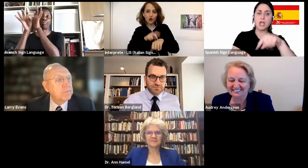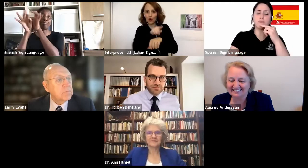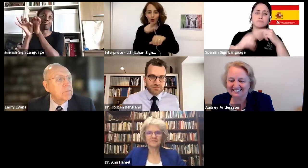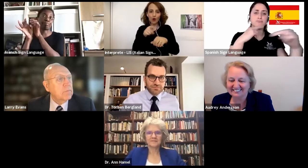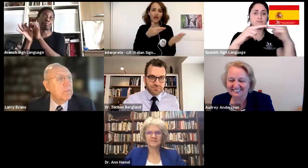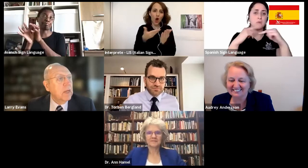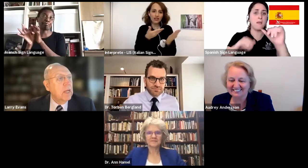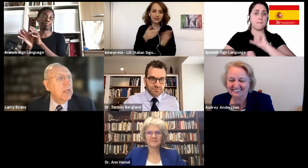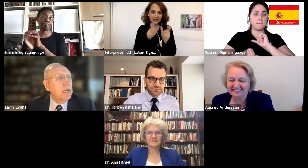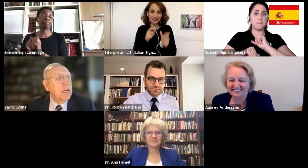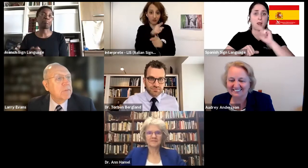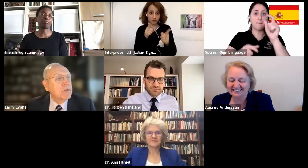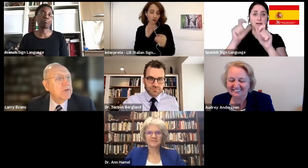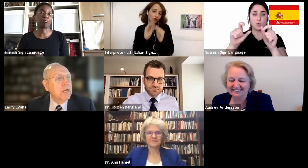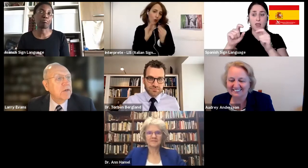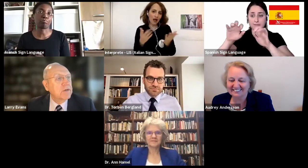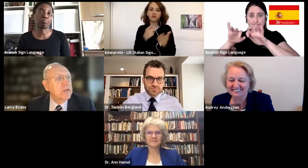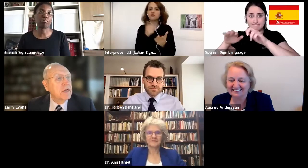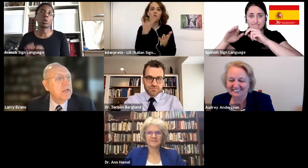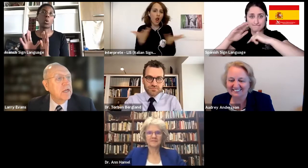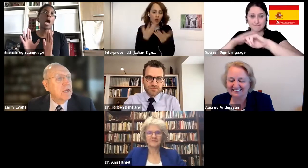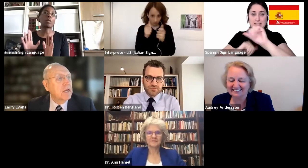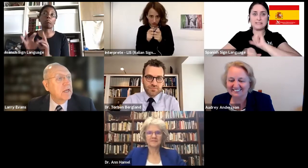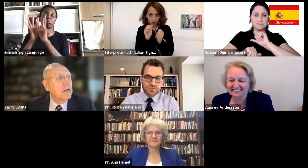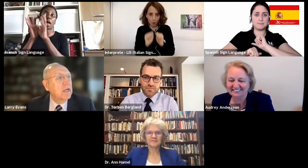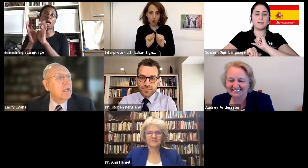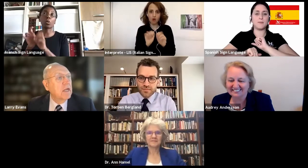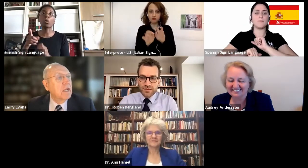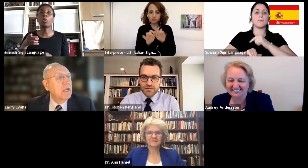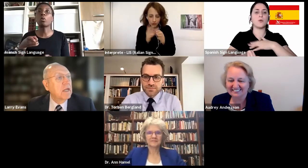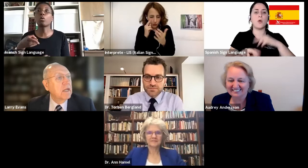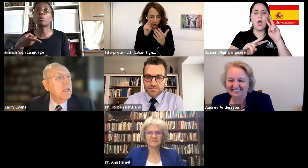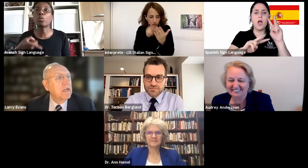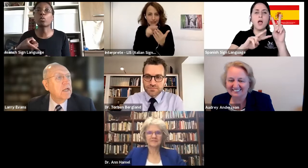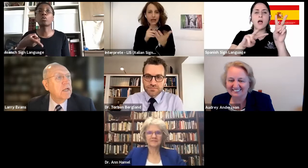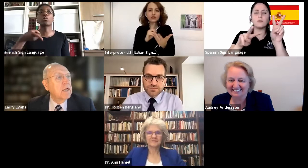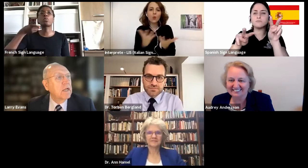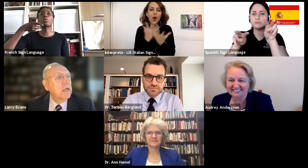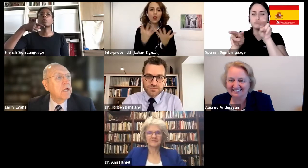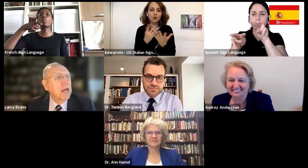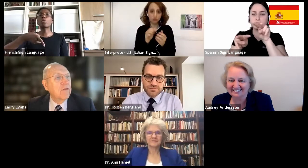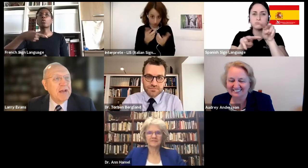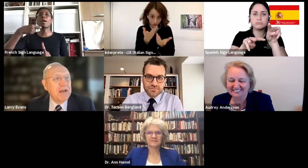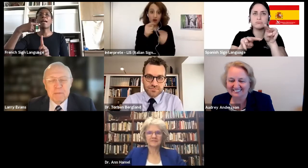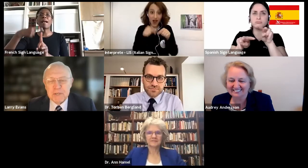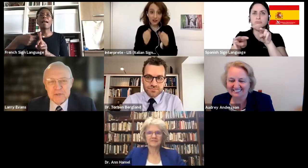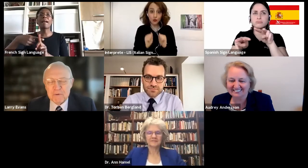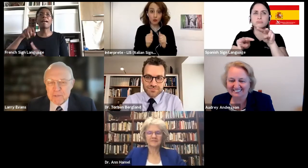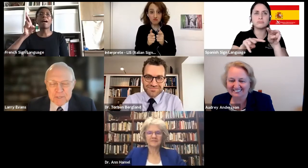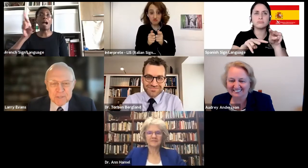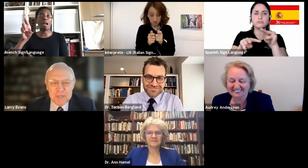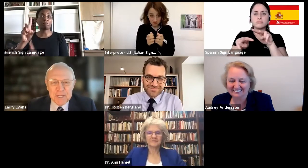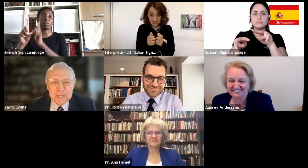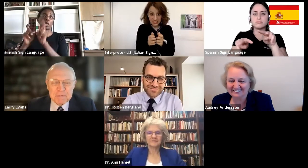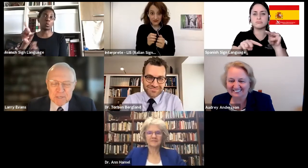I'm just checking to see a lot of affirmations